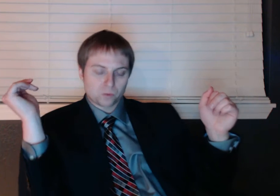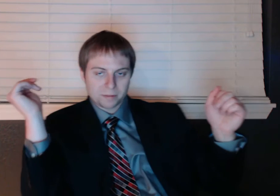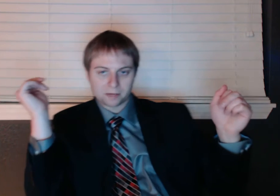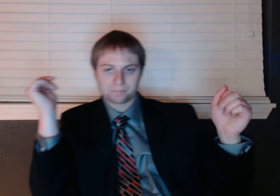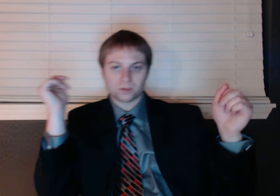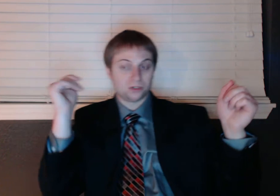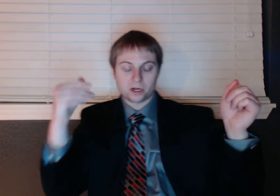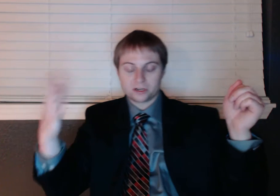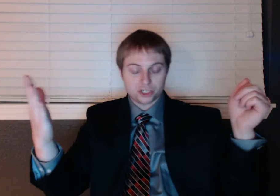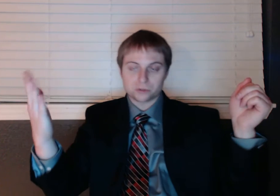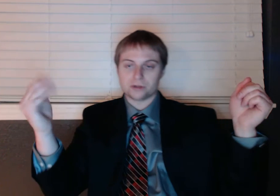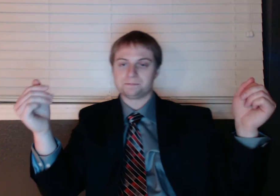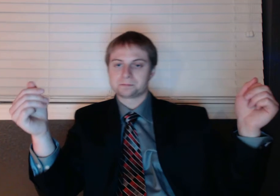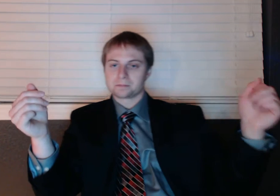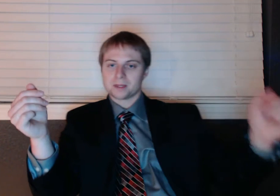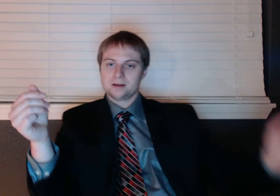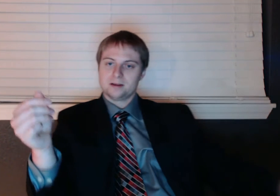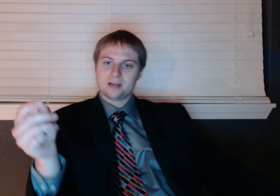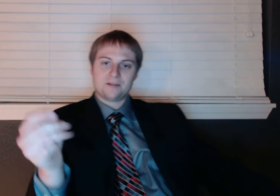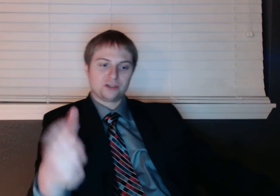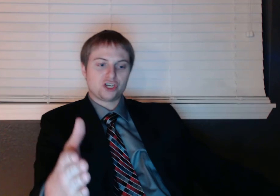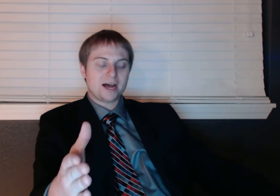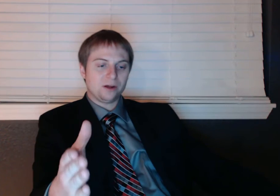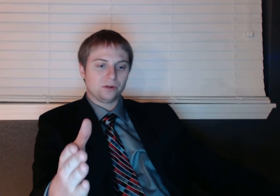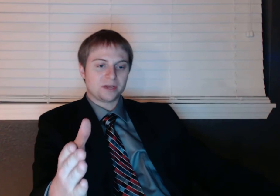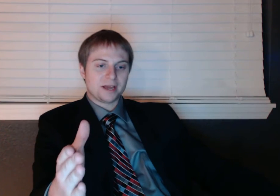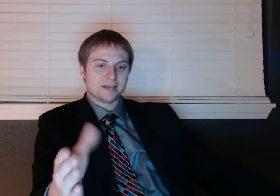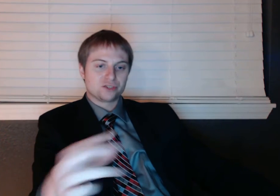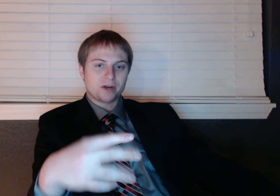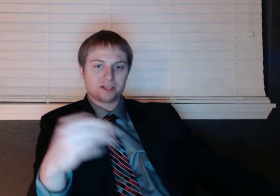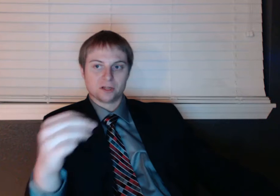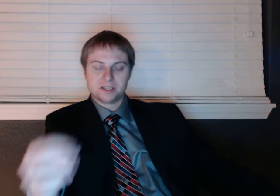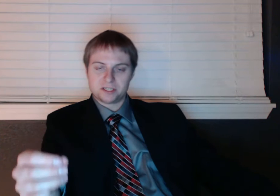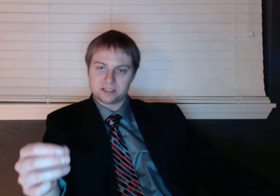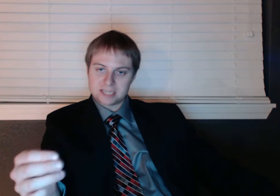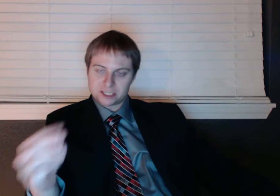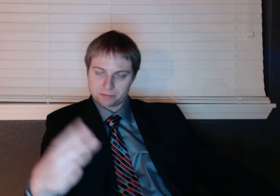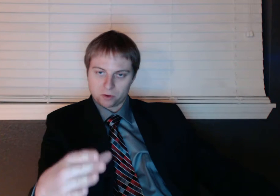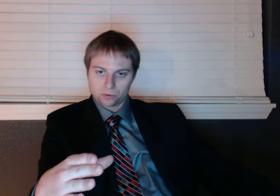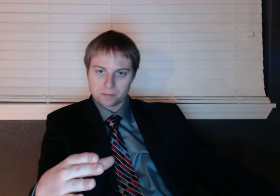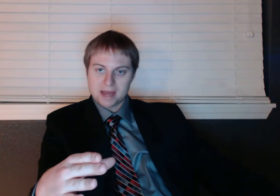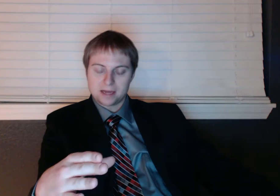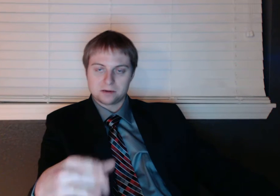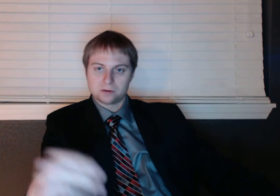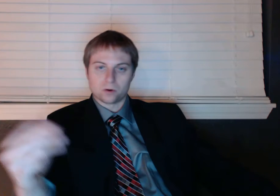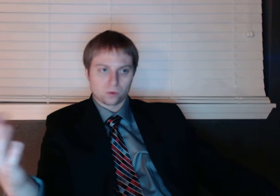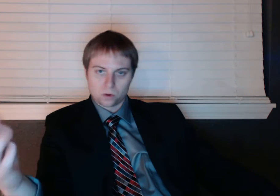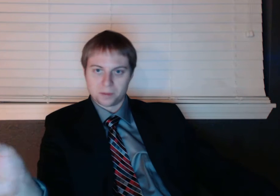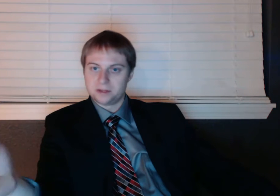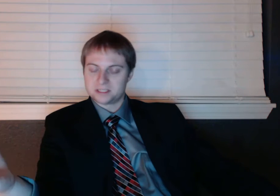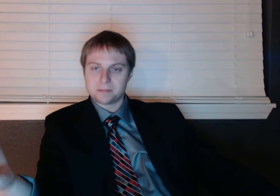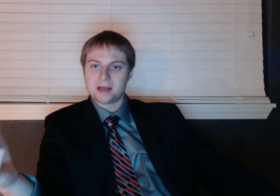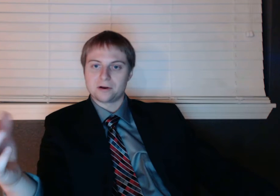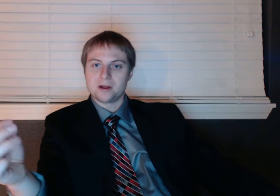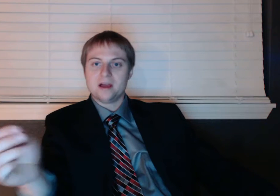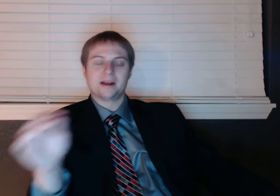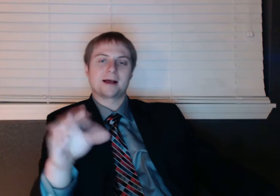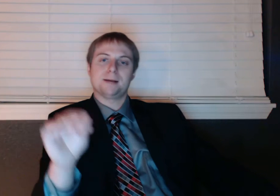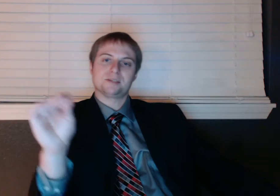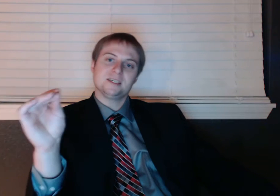those women, those young children. If a child is trying to solicit sex from an older man or older woman, doesn't matter, and a cop